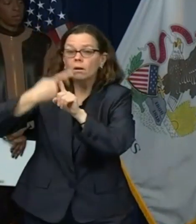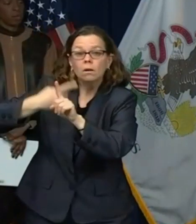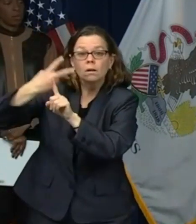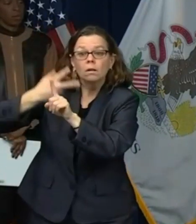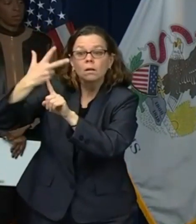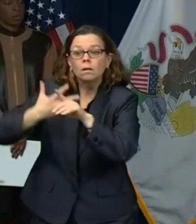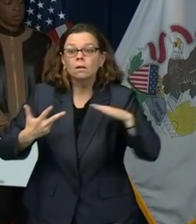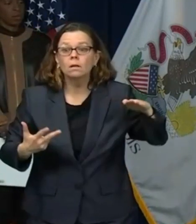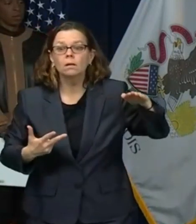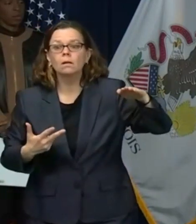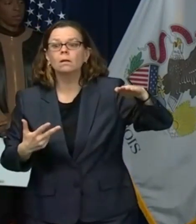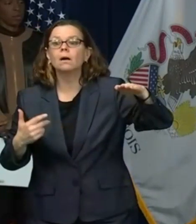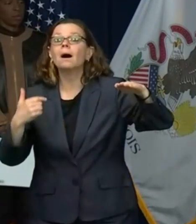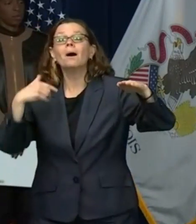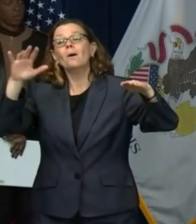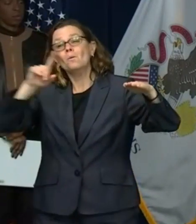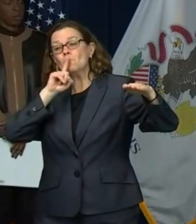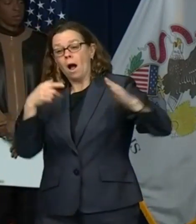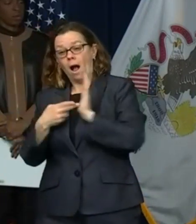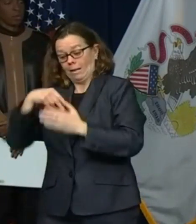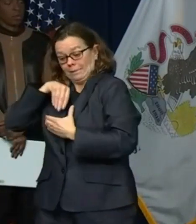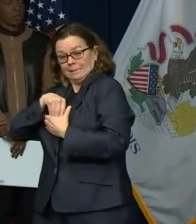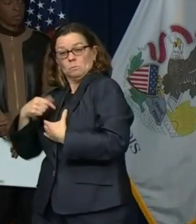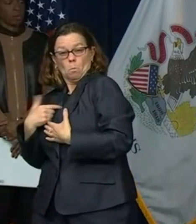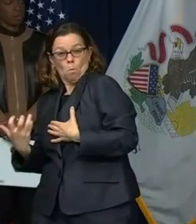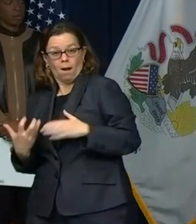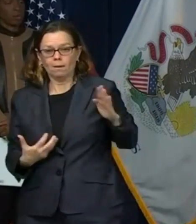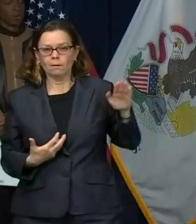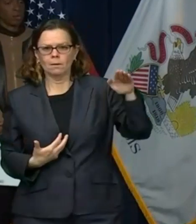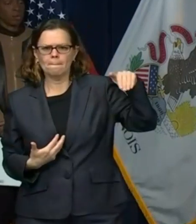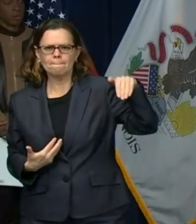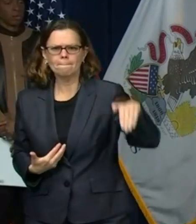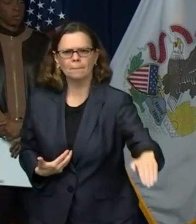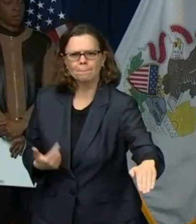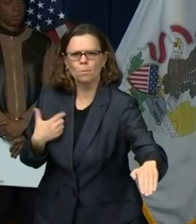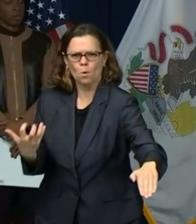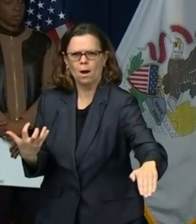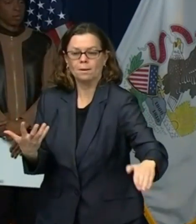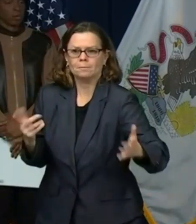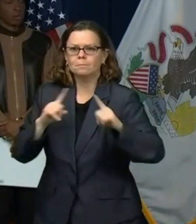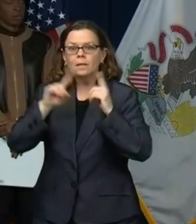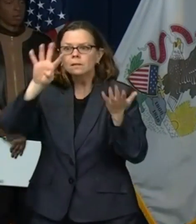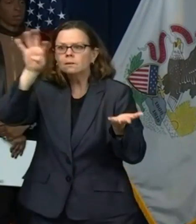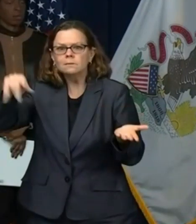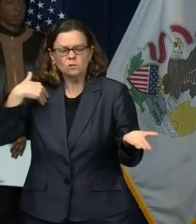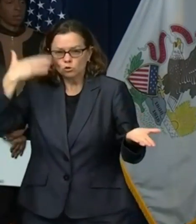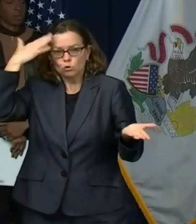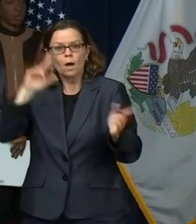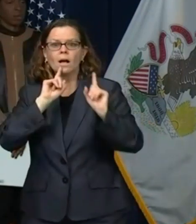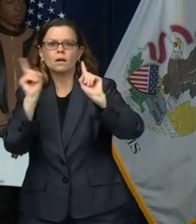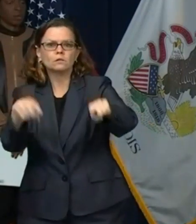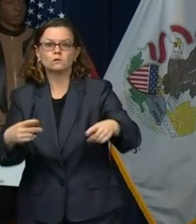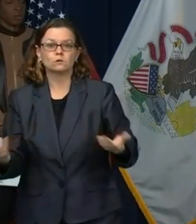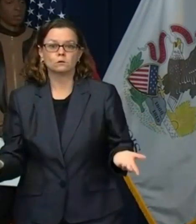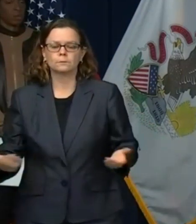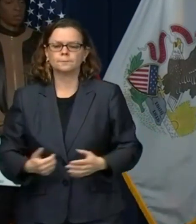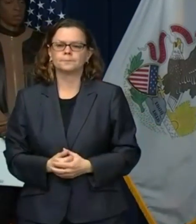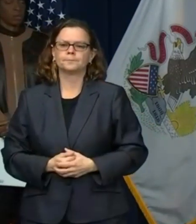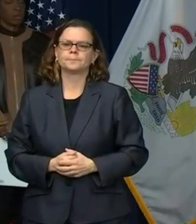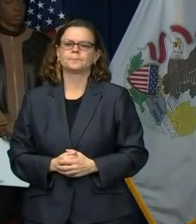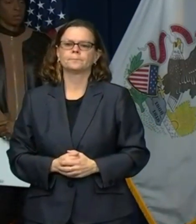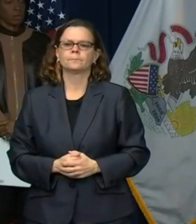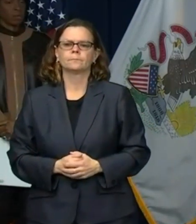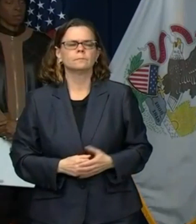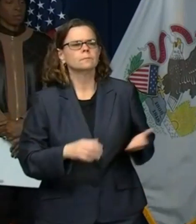going down again. But all of that is just something we're going to have to wait and see. And when you look at the federal guidelines of phase one, two and three, I